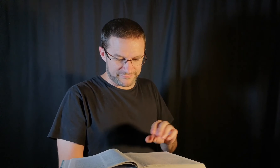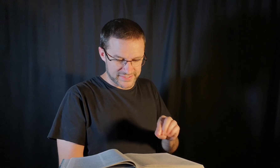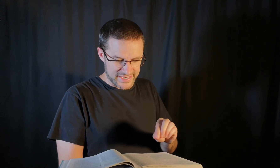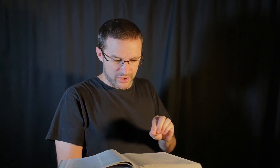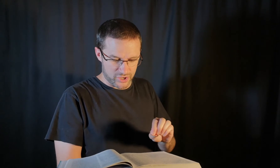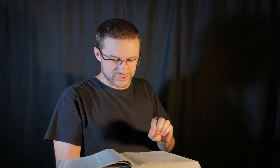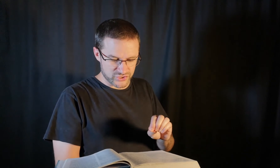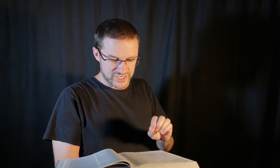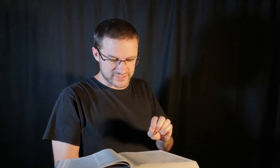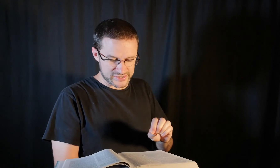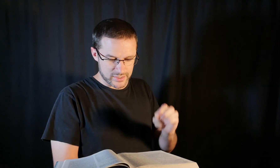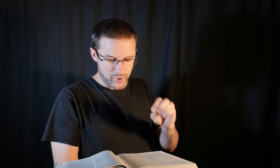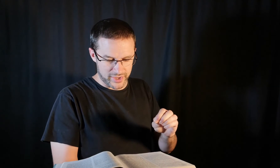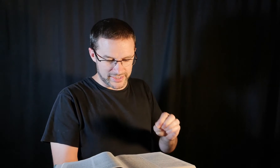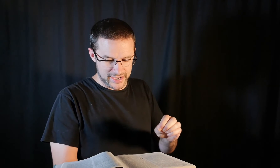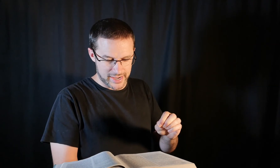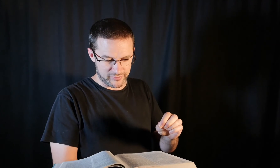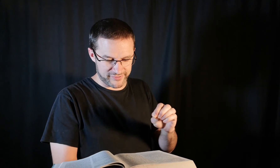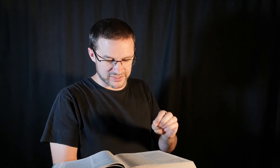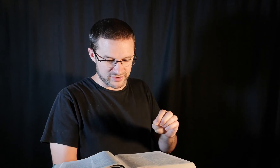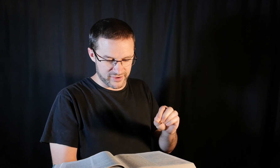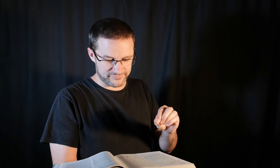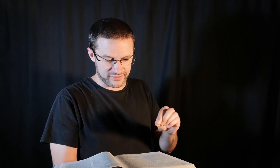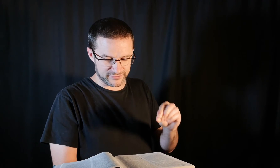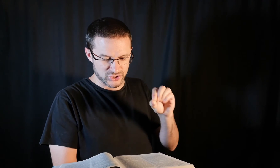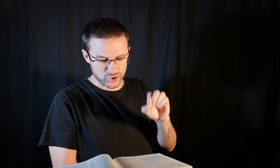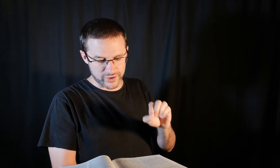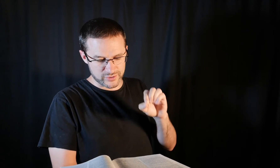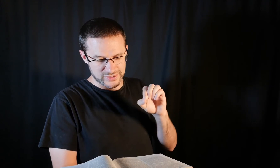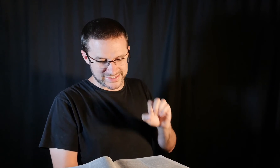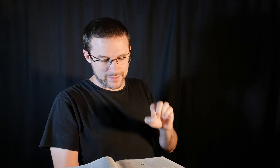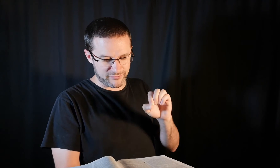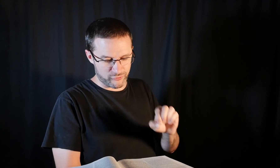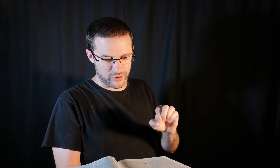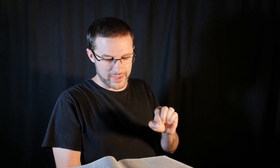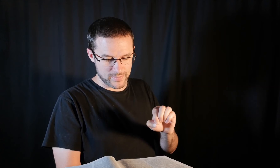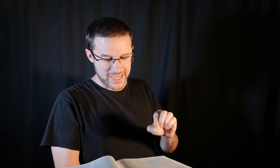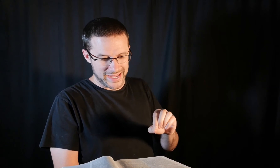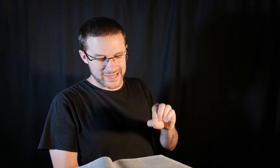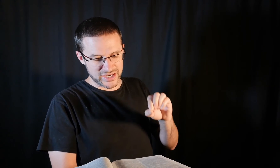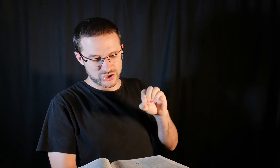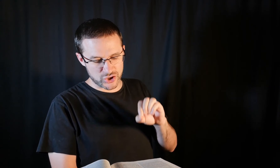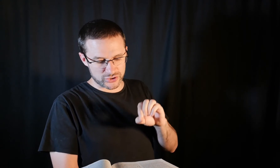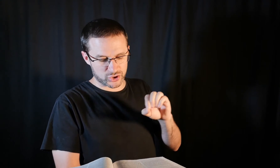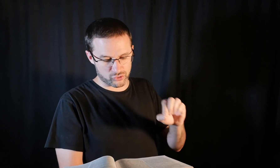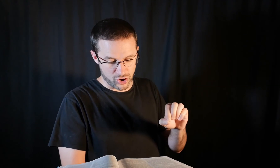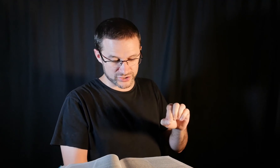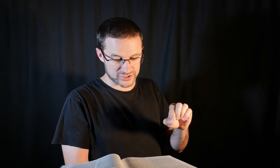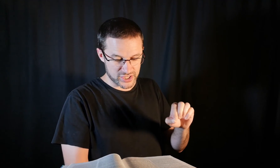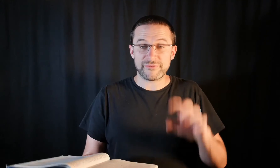Fixing our eyes on Jesus, the pioneer and perfecter of our faith. For the joy that was set before him, he endured the cross. For